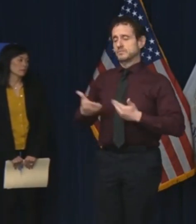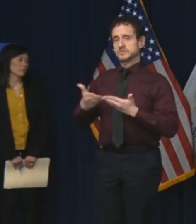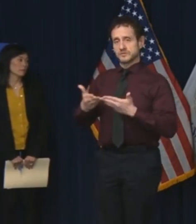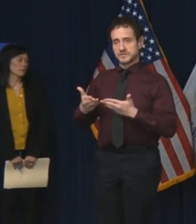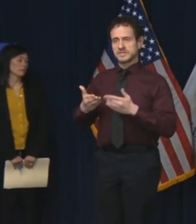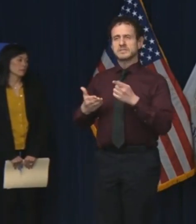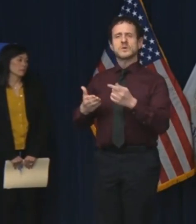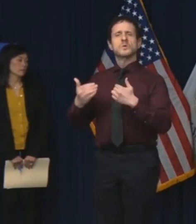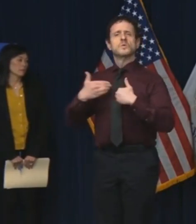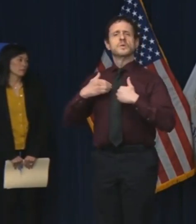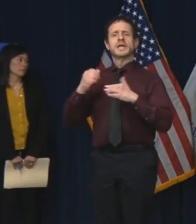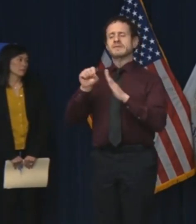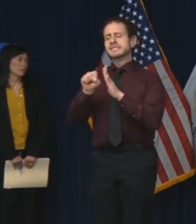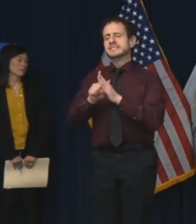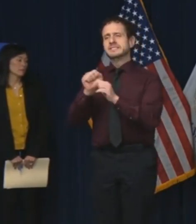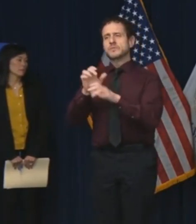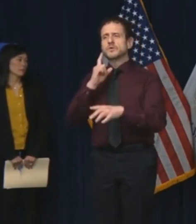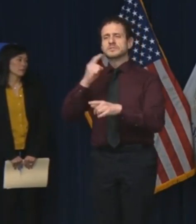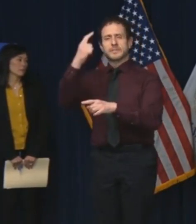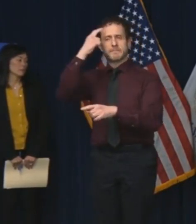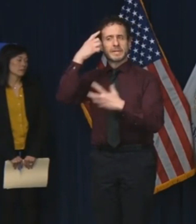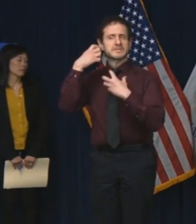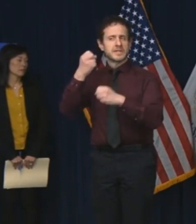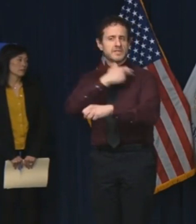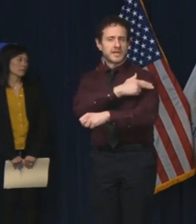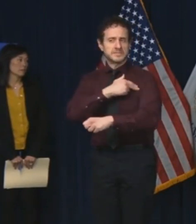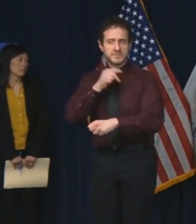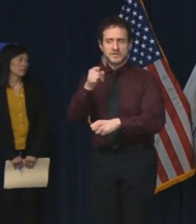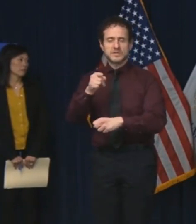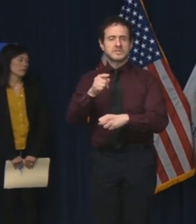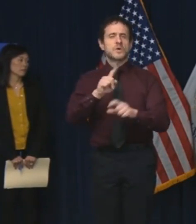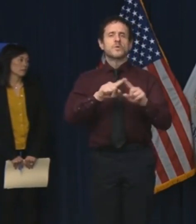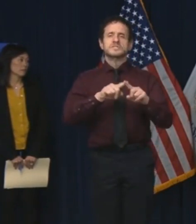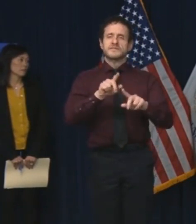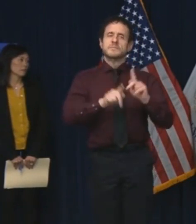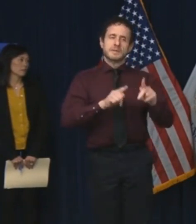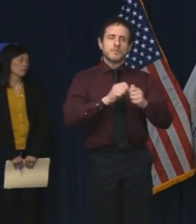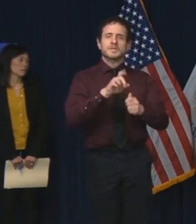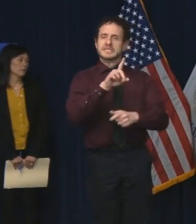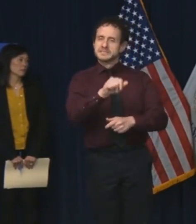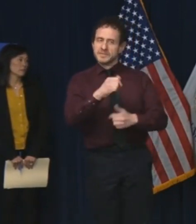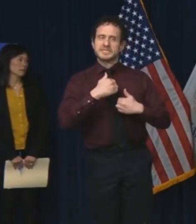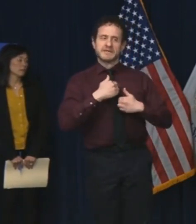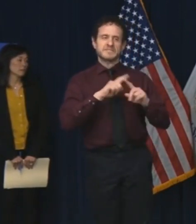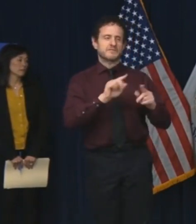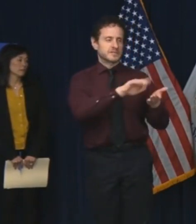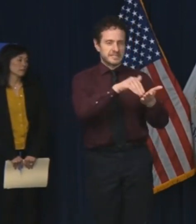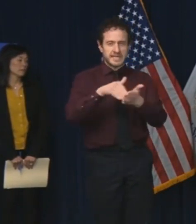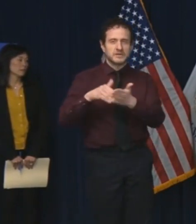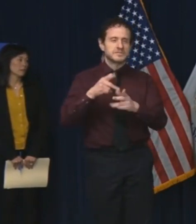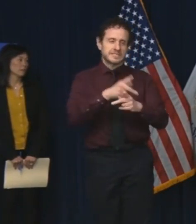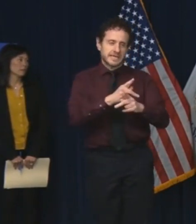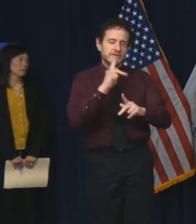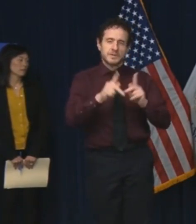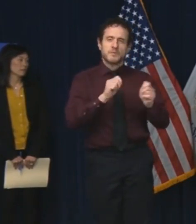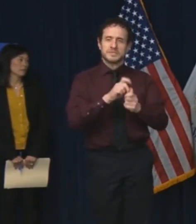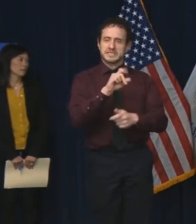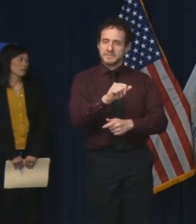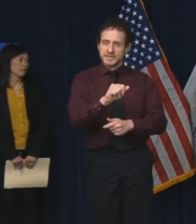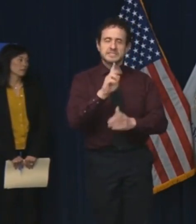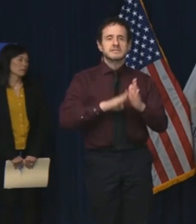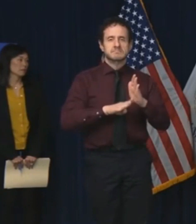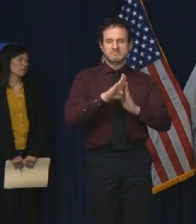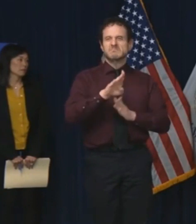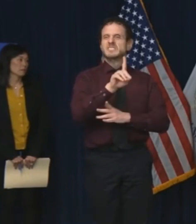mental health hospitals and centers for people with disabilities, developmental disabilities, continue to serve adults